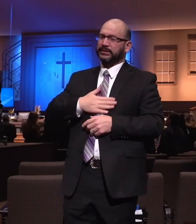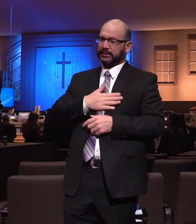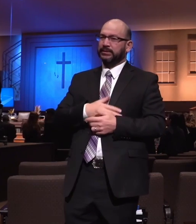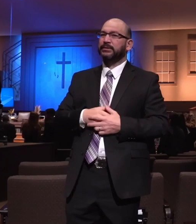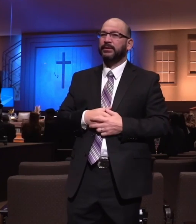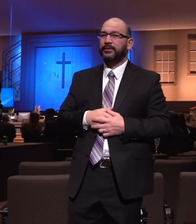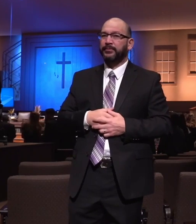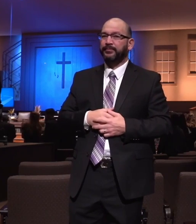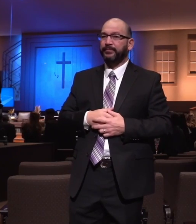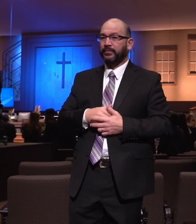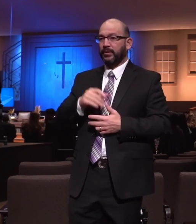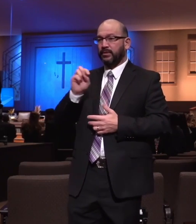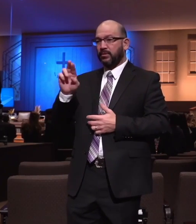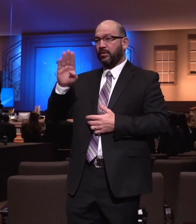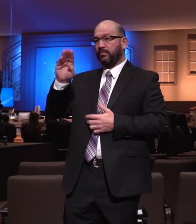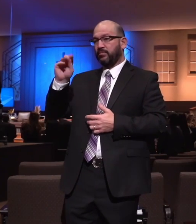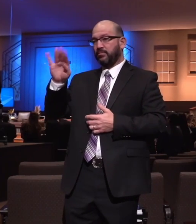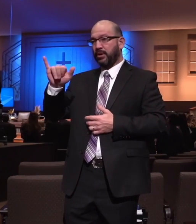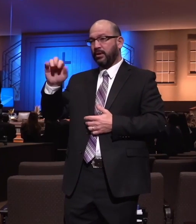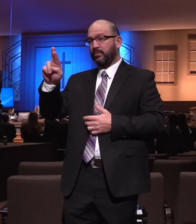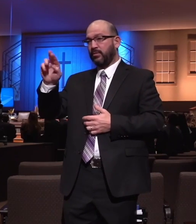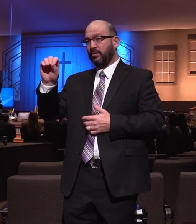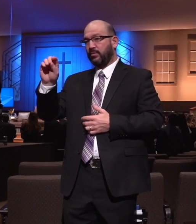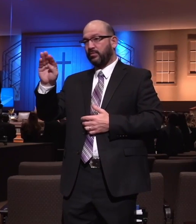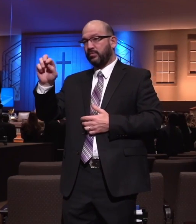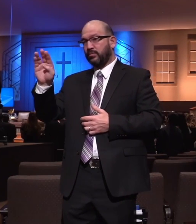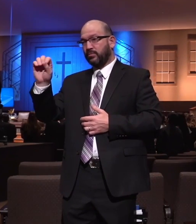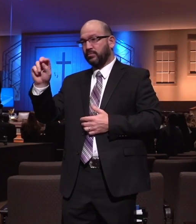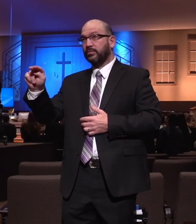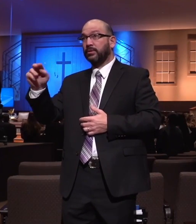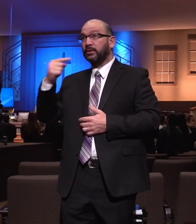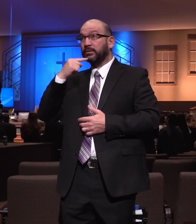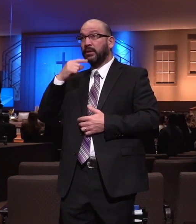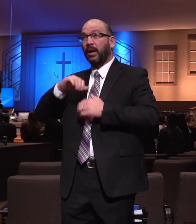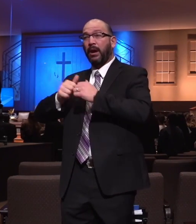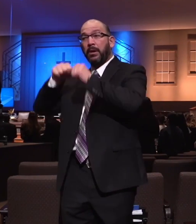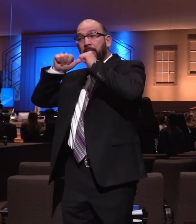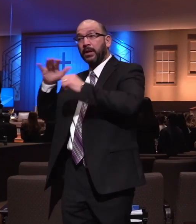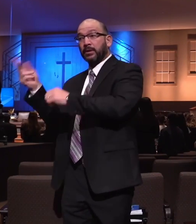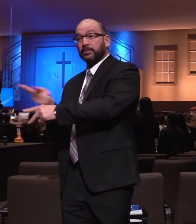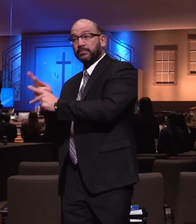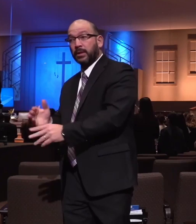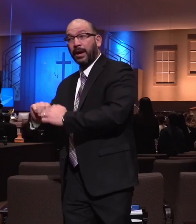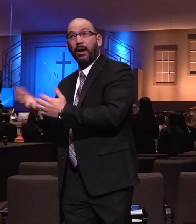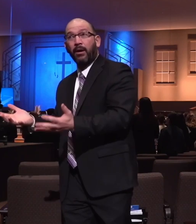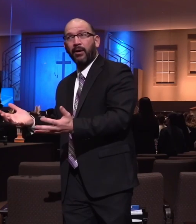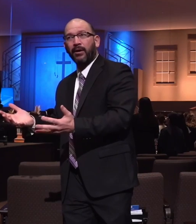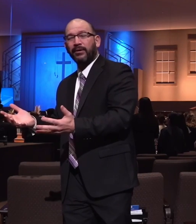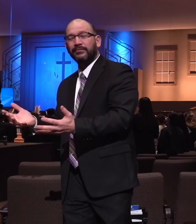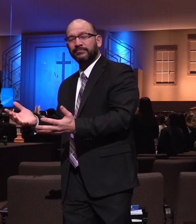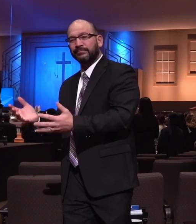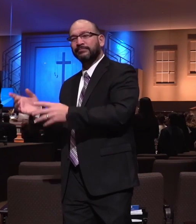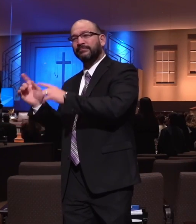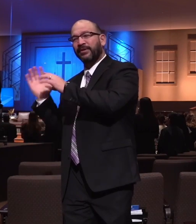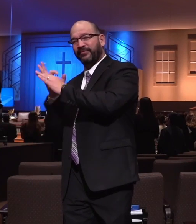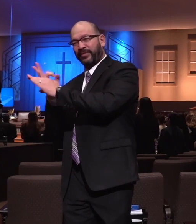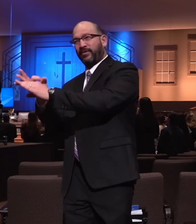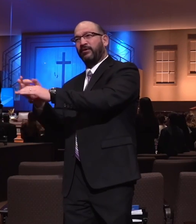Dr. Bobby Robertson said, you want to be a blessing? To your pastor, be in your place. And you're doing that tonight,